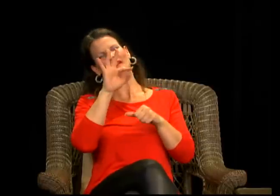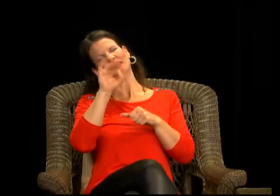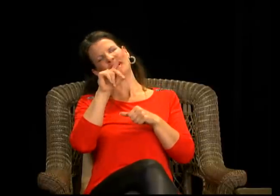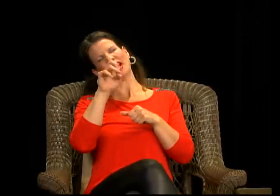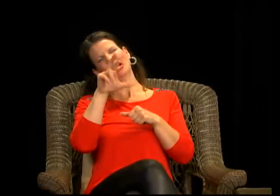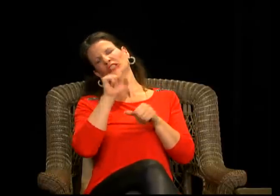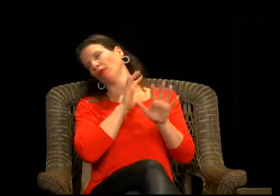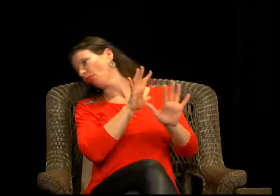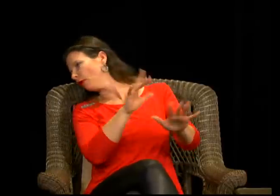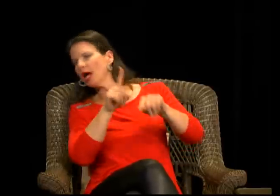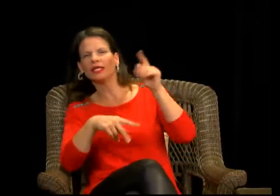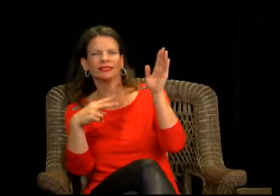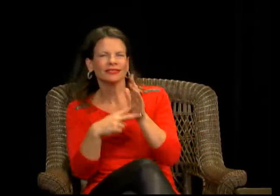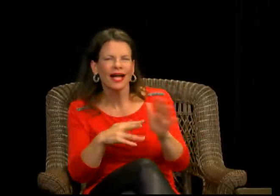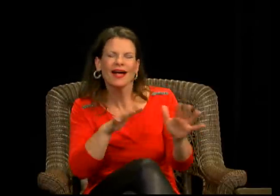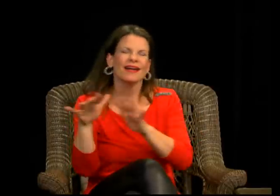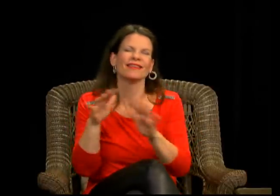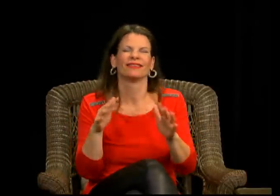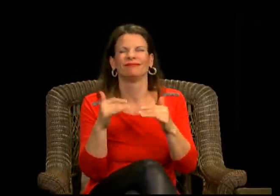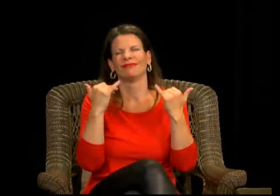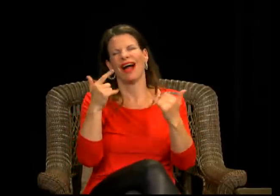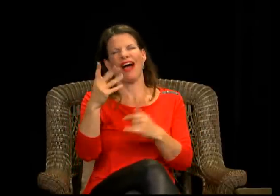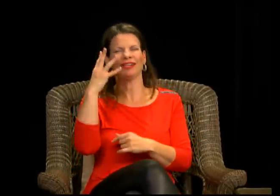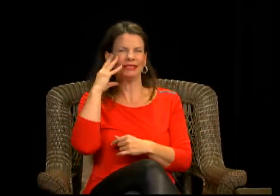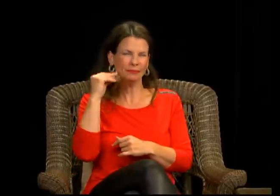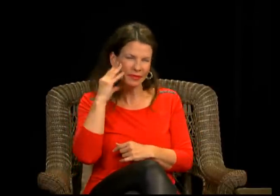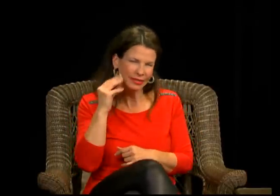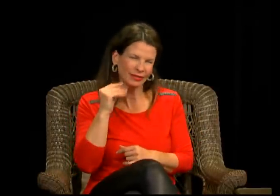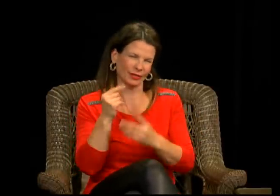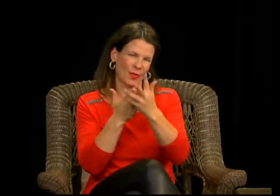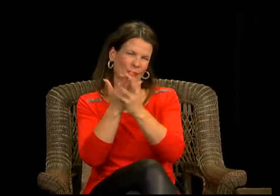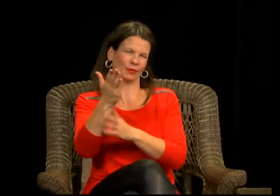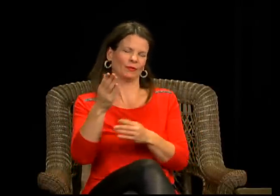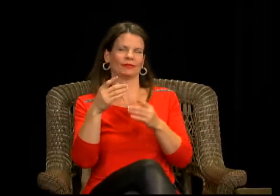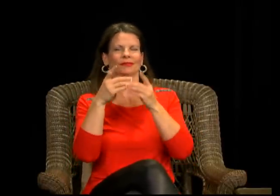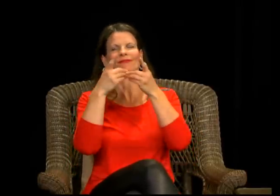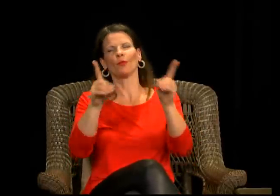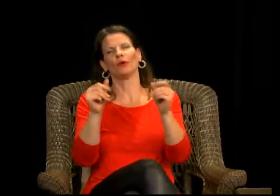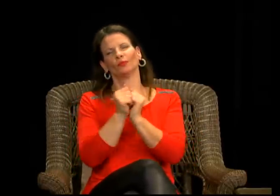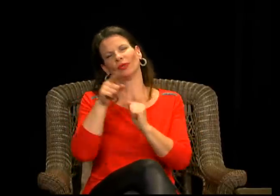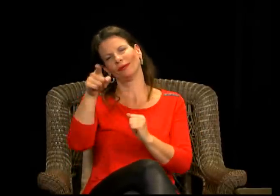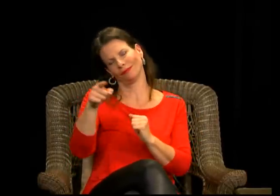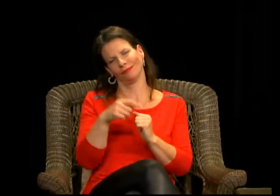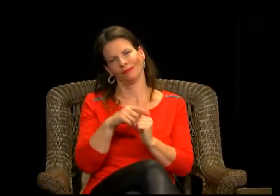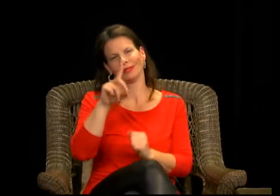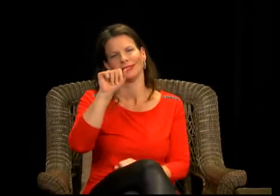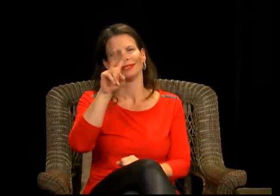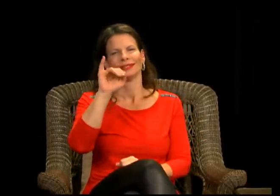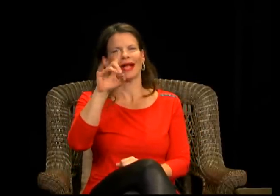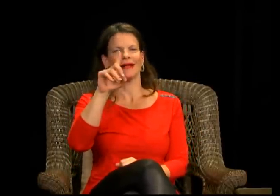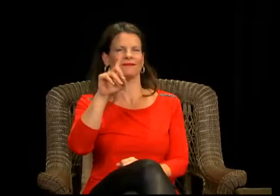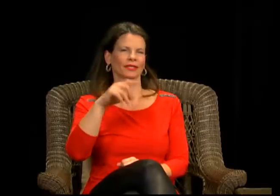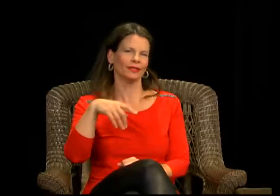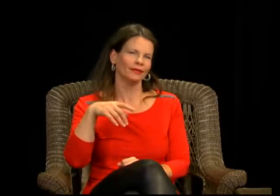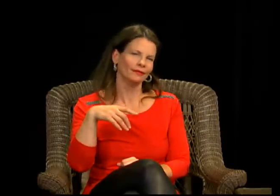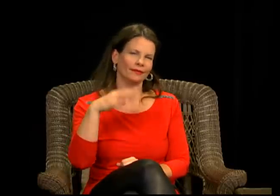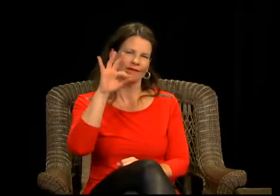she's one of those people who, um, couldn't stand fakers and got along with others. And she